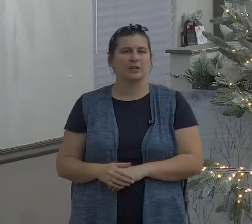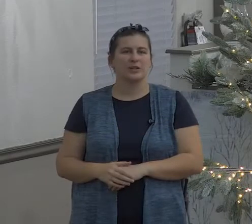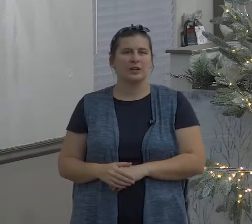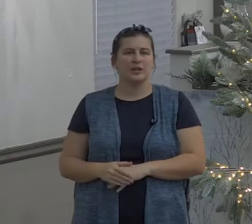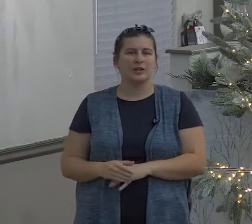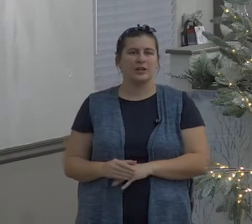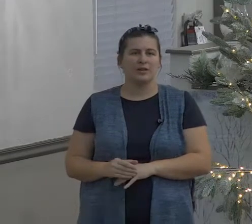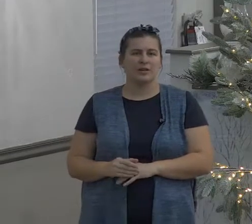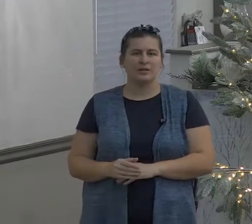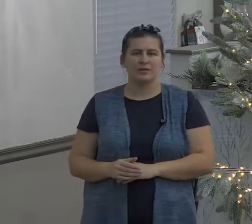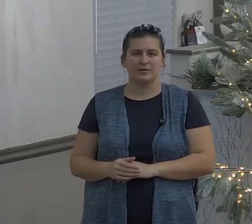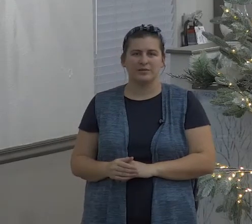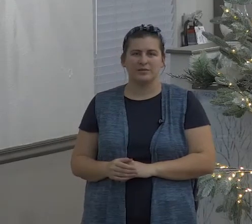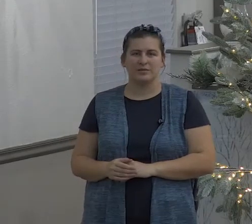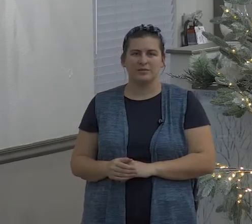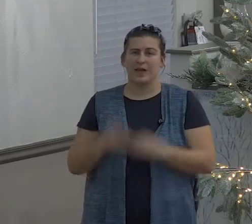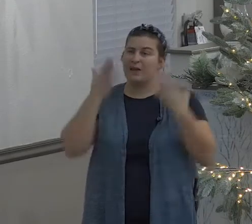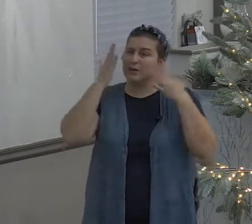and you know how he did it